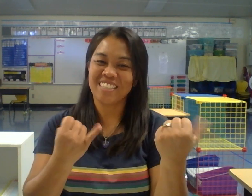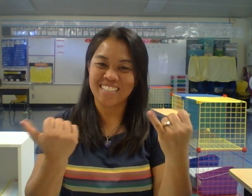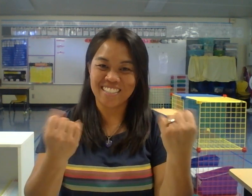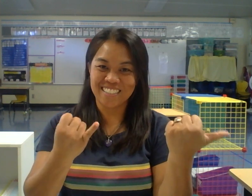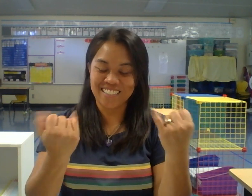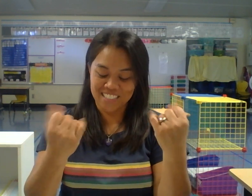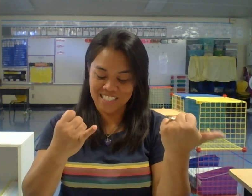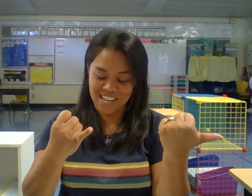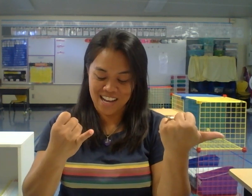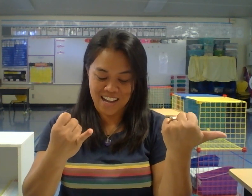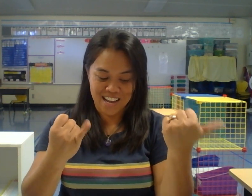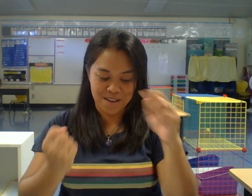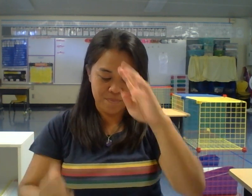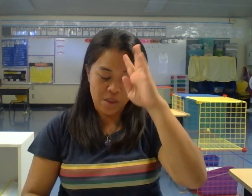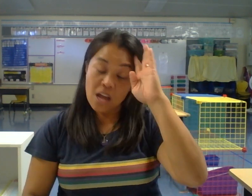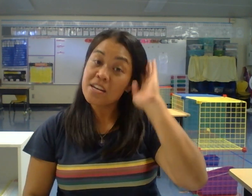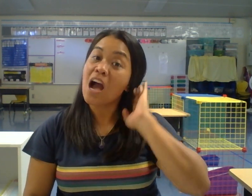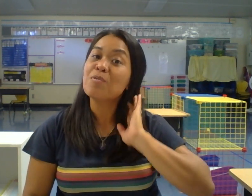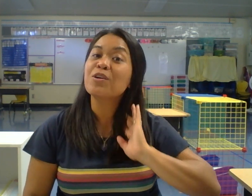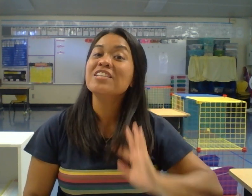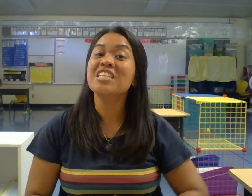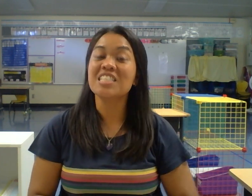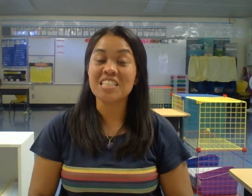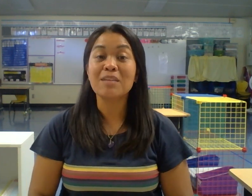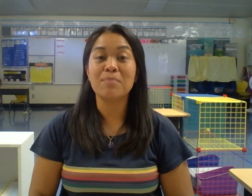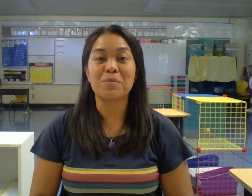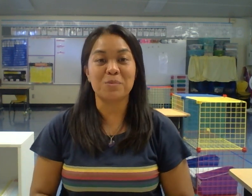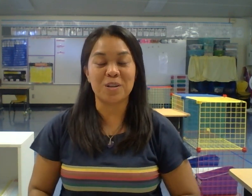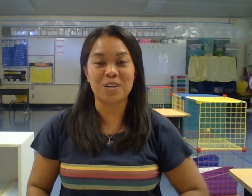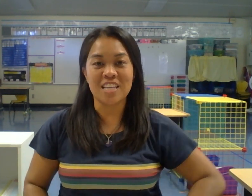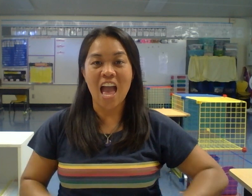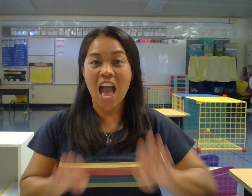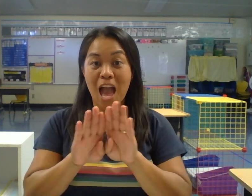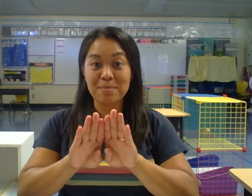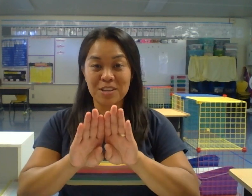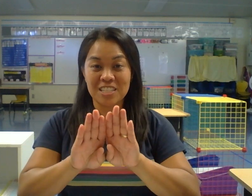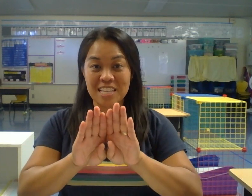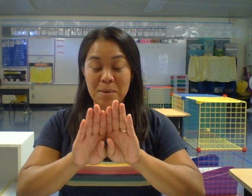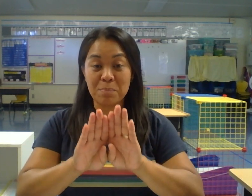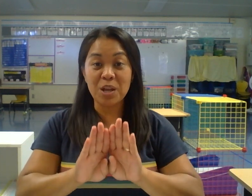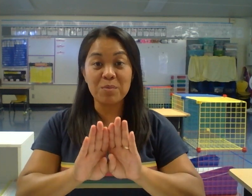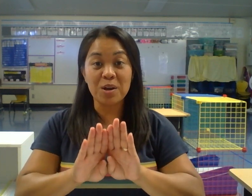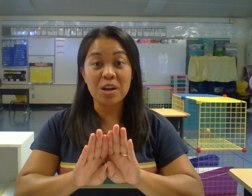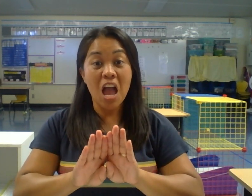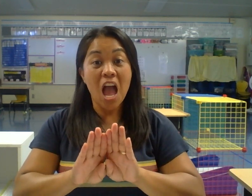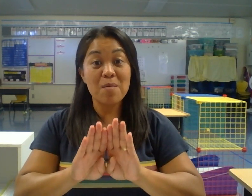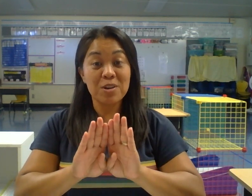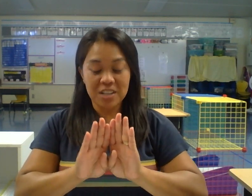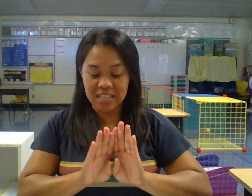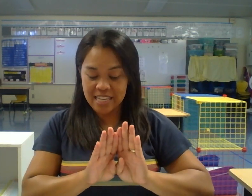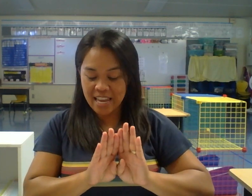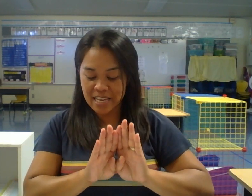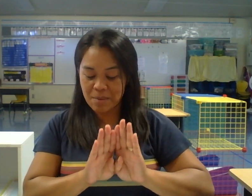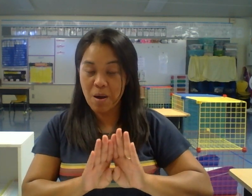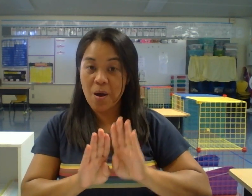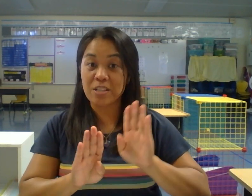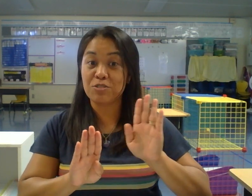Good job. Now we're going to segment words. I'm going to say a big word and we're going to take it apart into